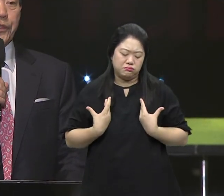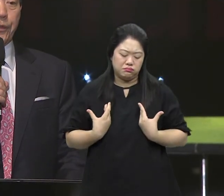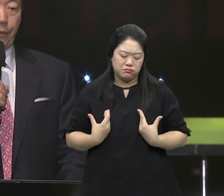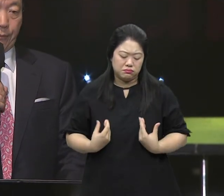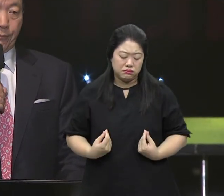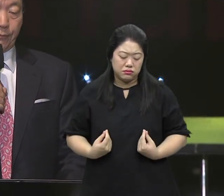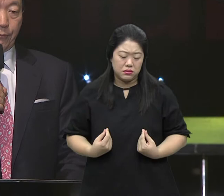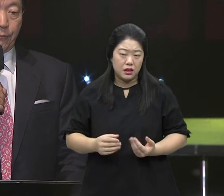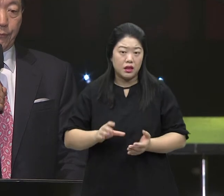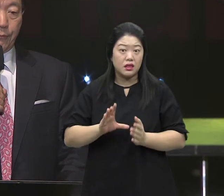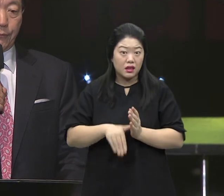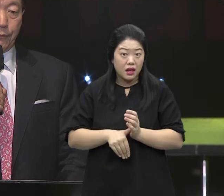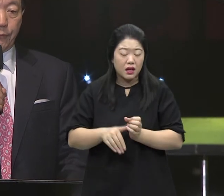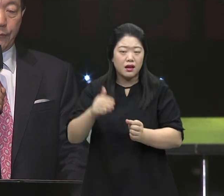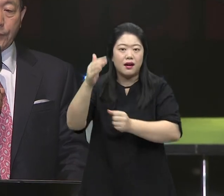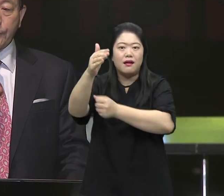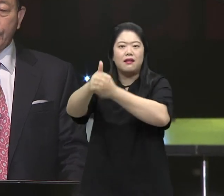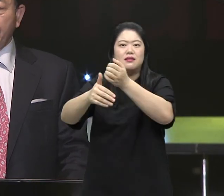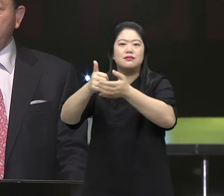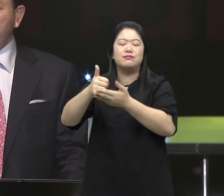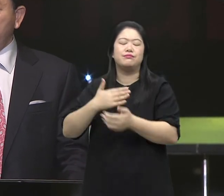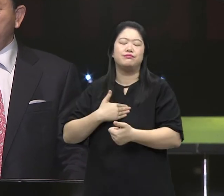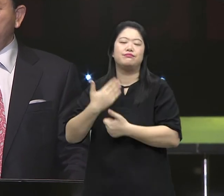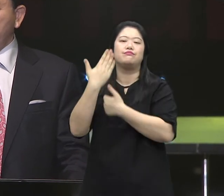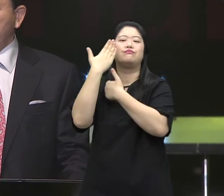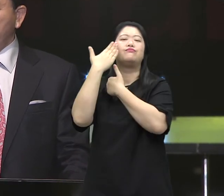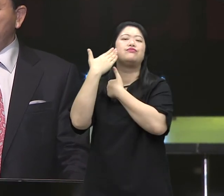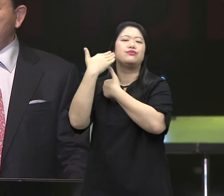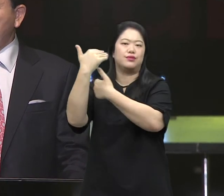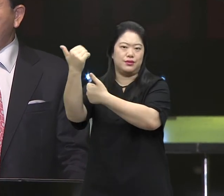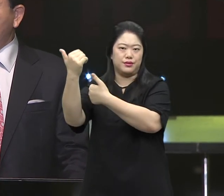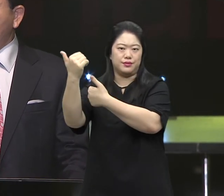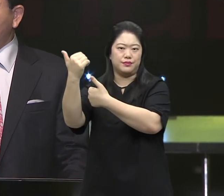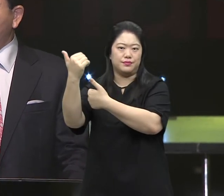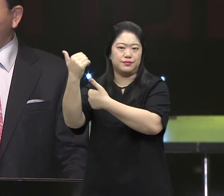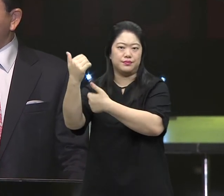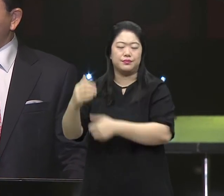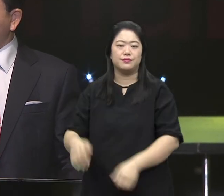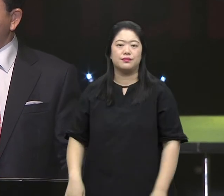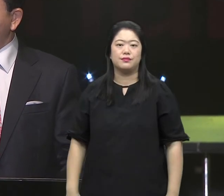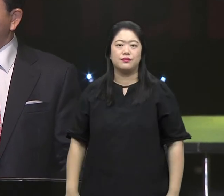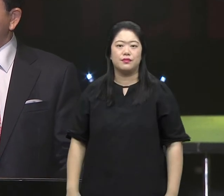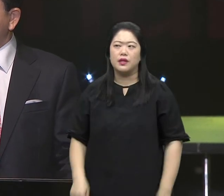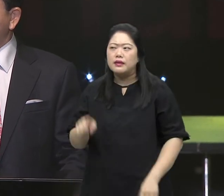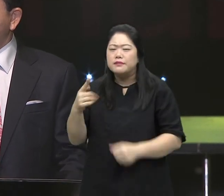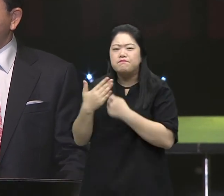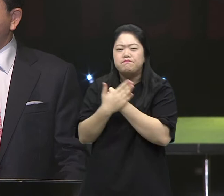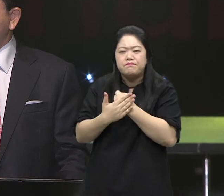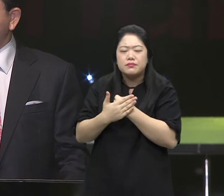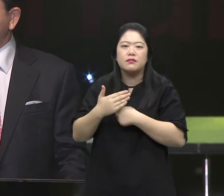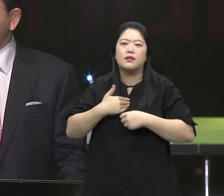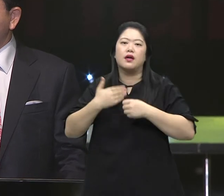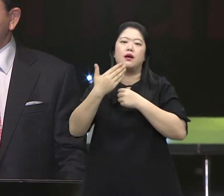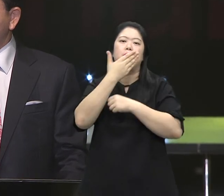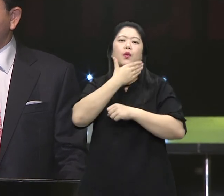But at that time, God called me truly by grace. I came to know the gospel.